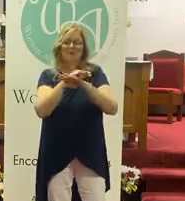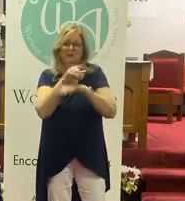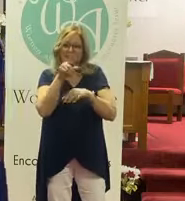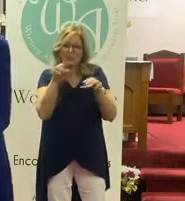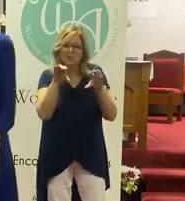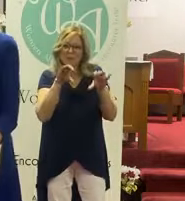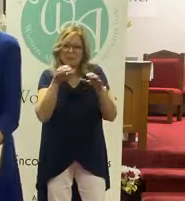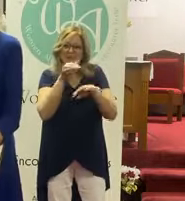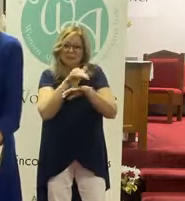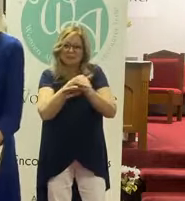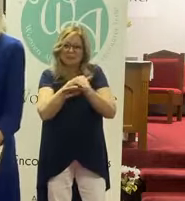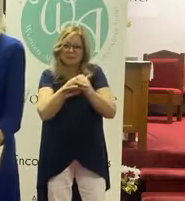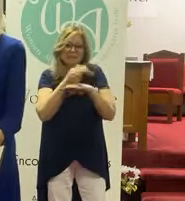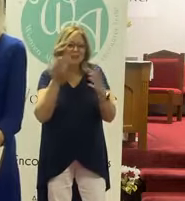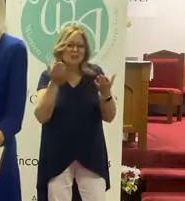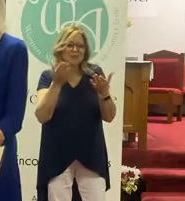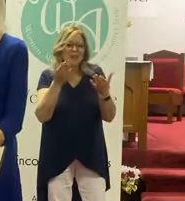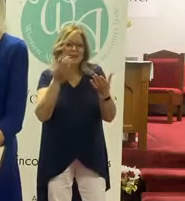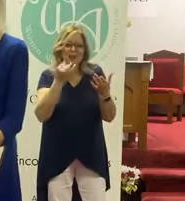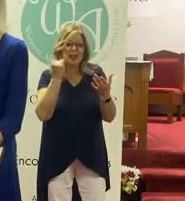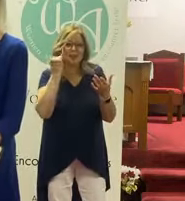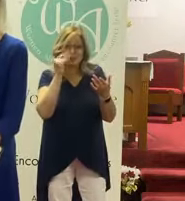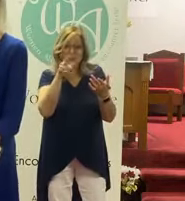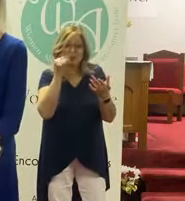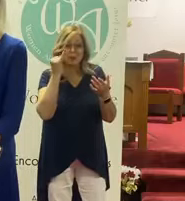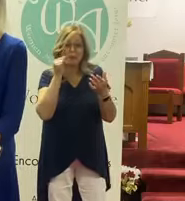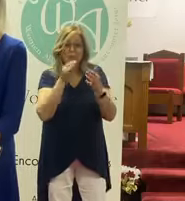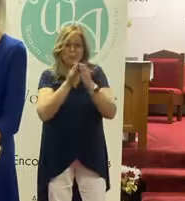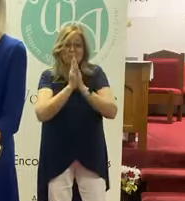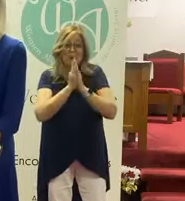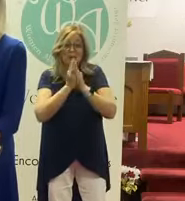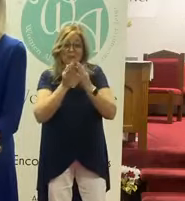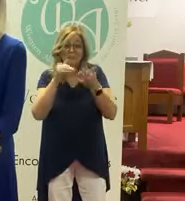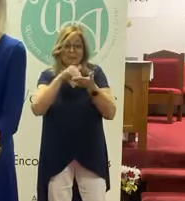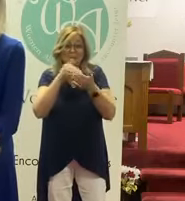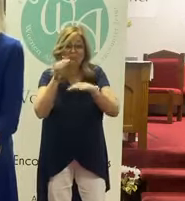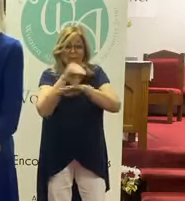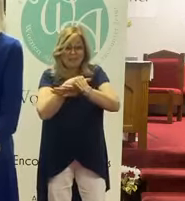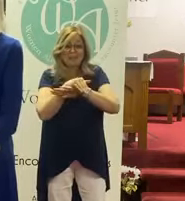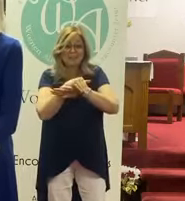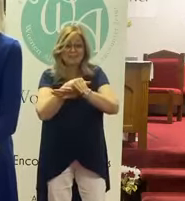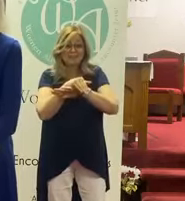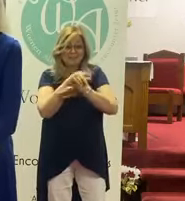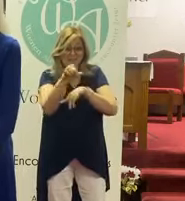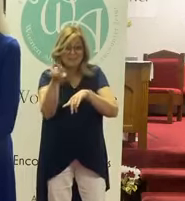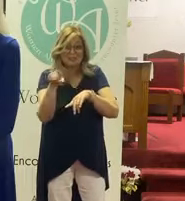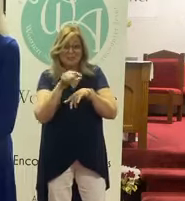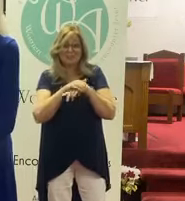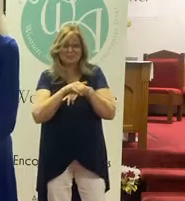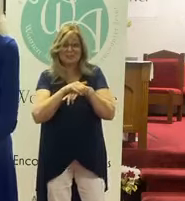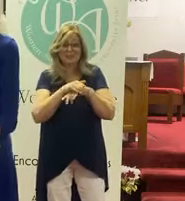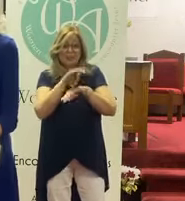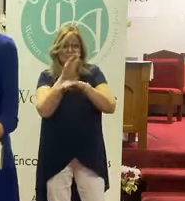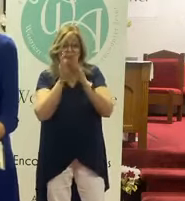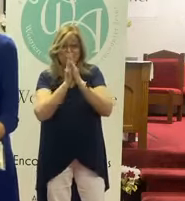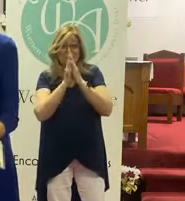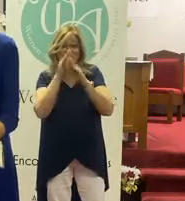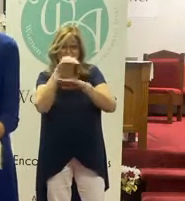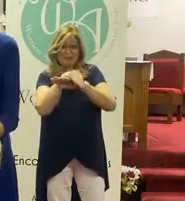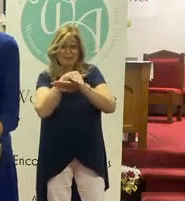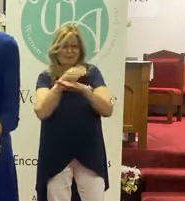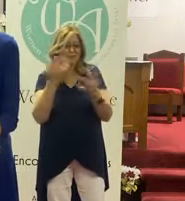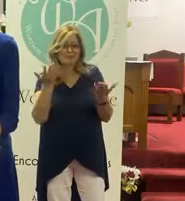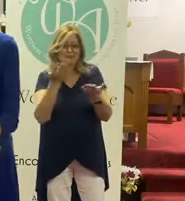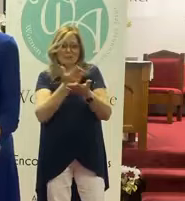that? there any of you in here? And I'm just going ask you, have you ever prayed in the middle of the night? Yeah? Prayed in the middle of the night.